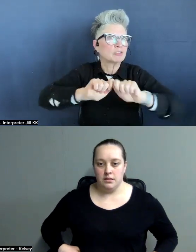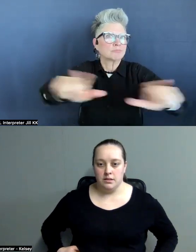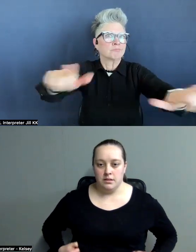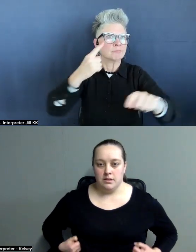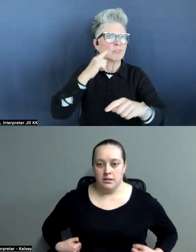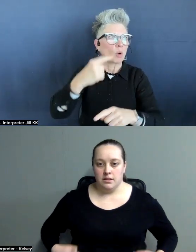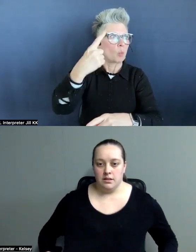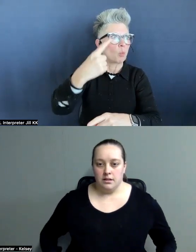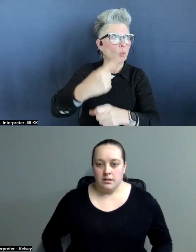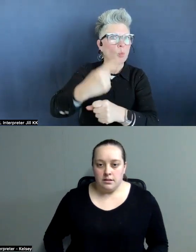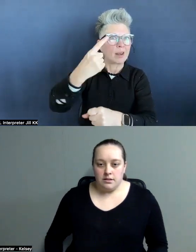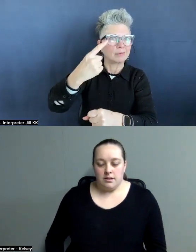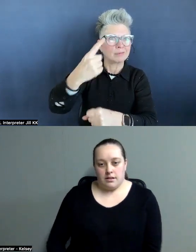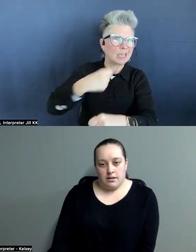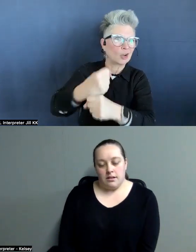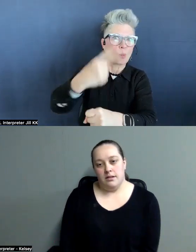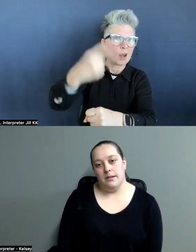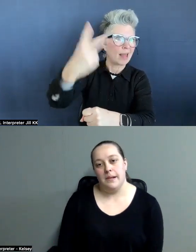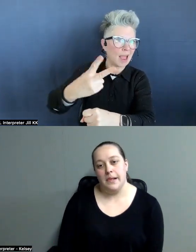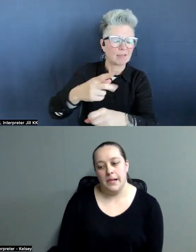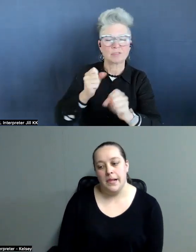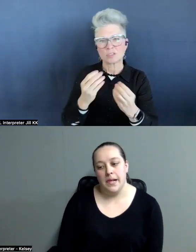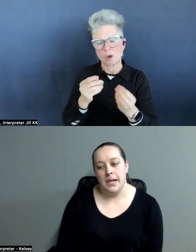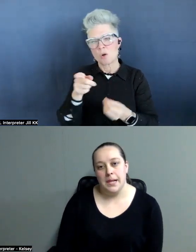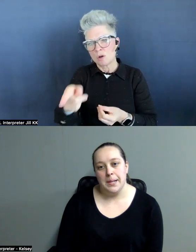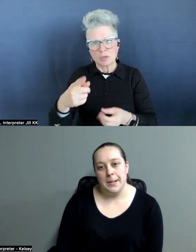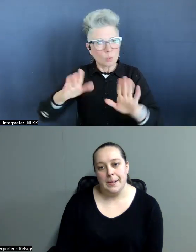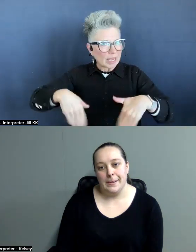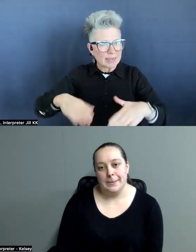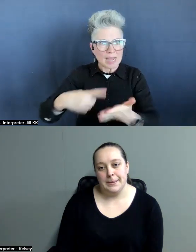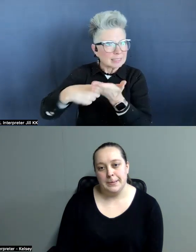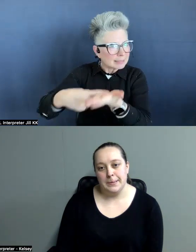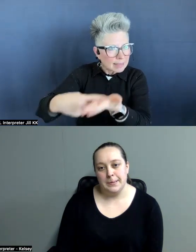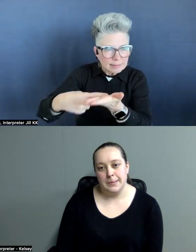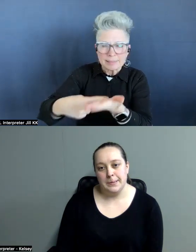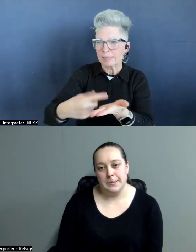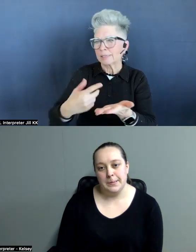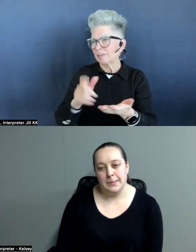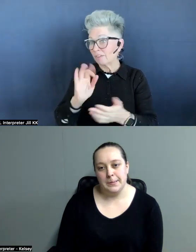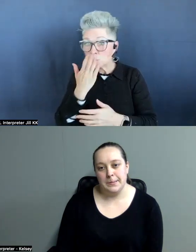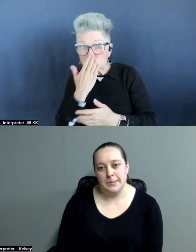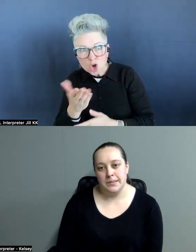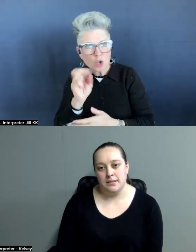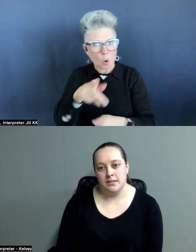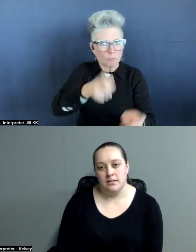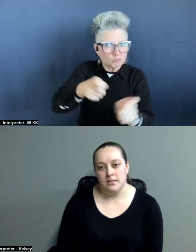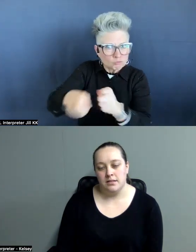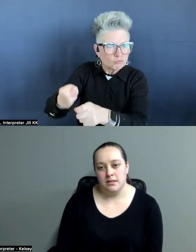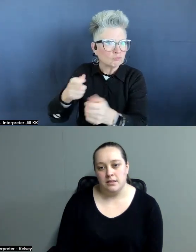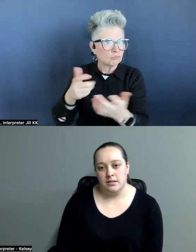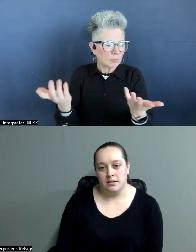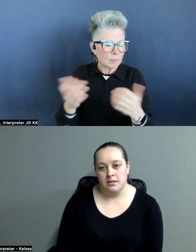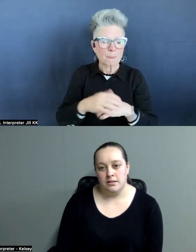So my publisher had it, but we hadn't discussed it or talked about what in what good shape it was or anything. And,